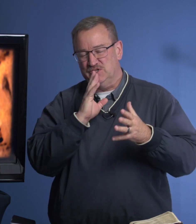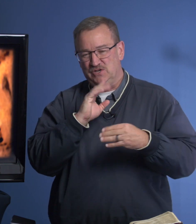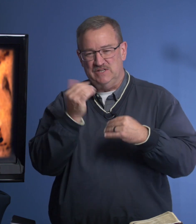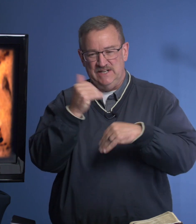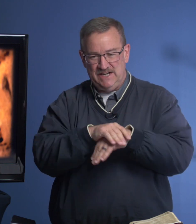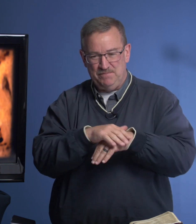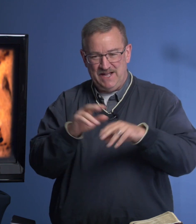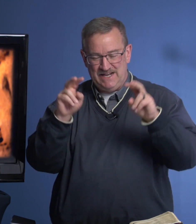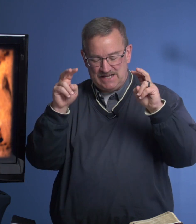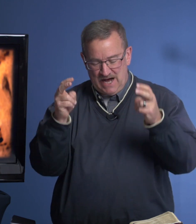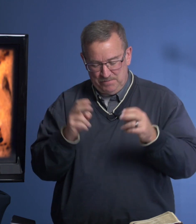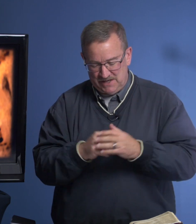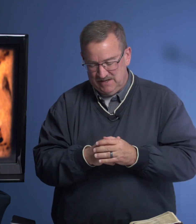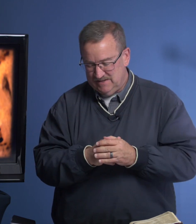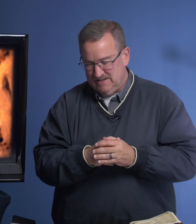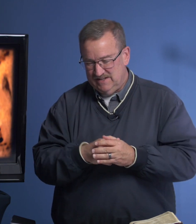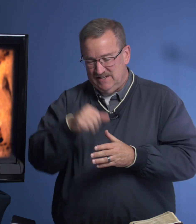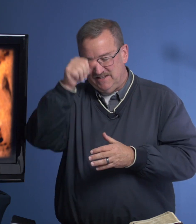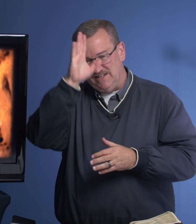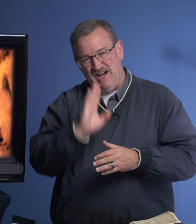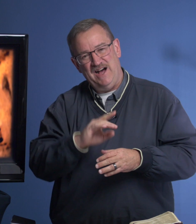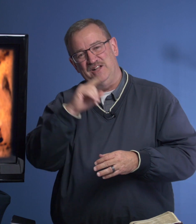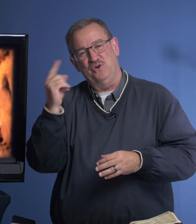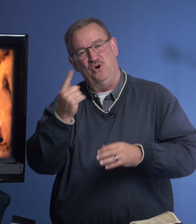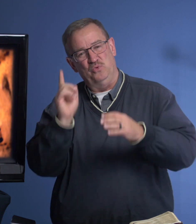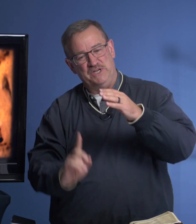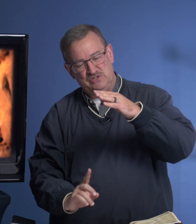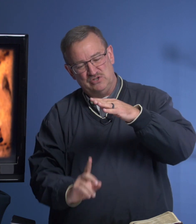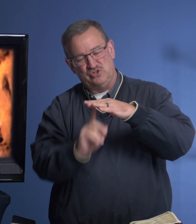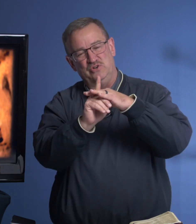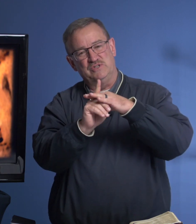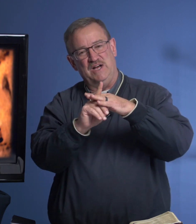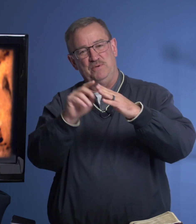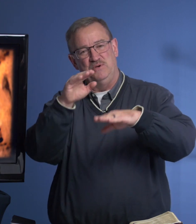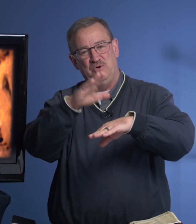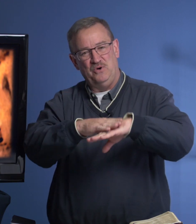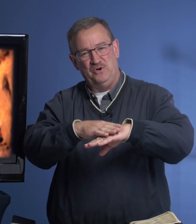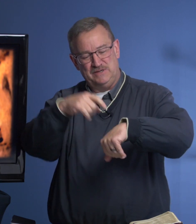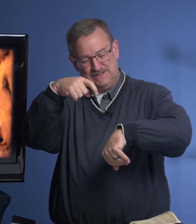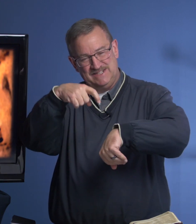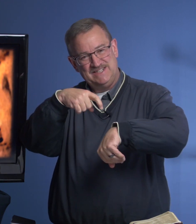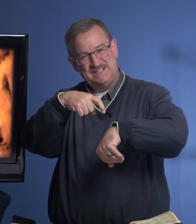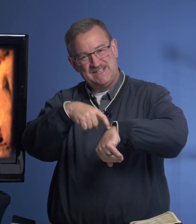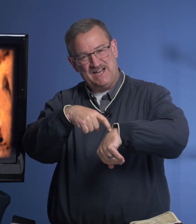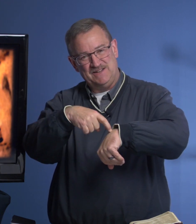to talk tonight about a topic that God always shows up on time.